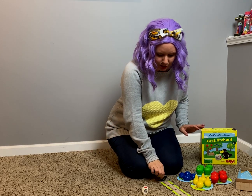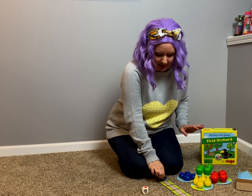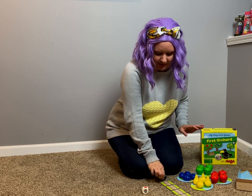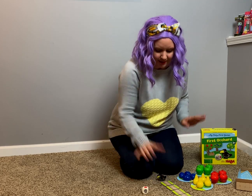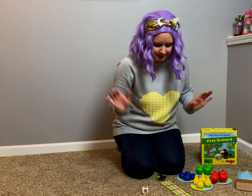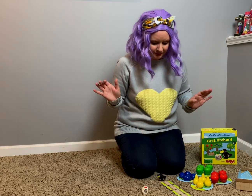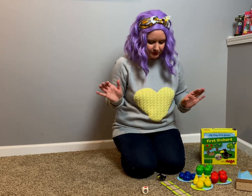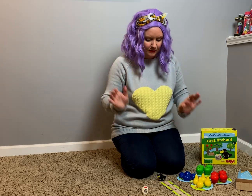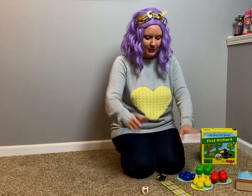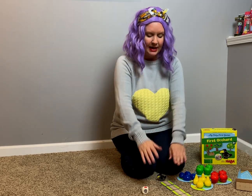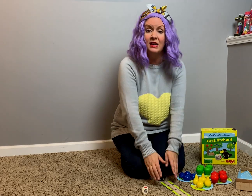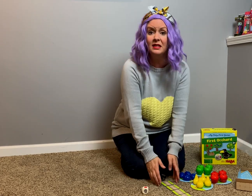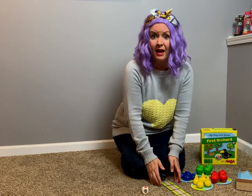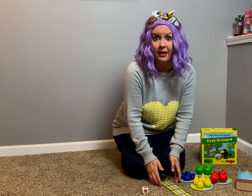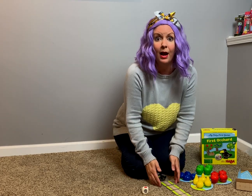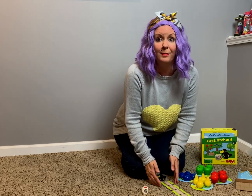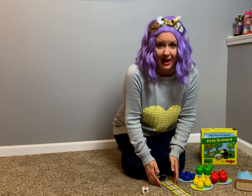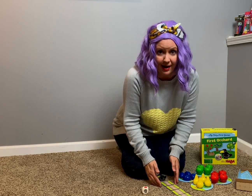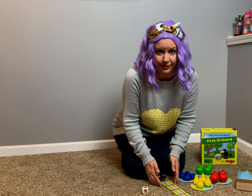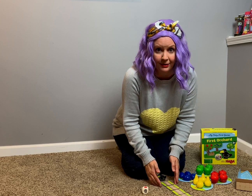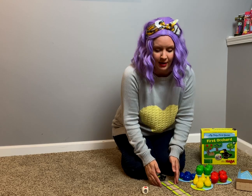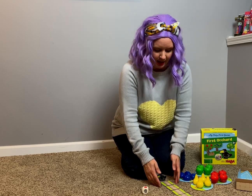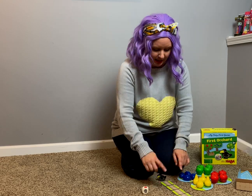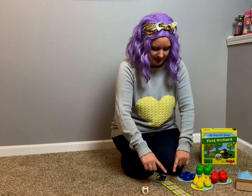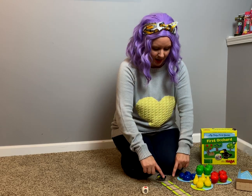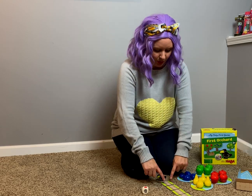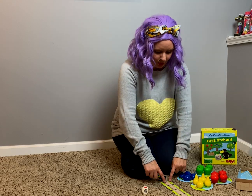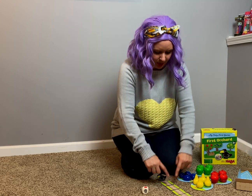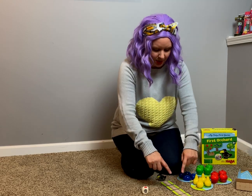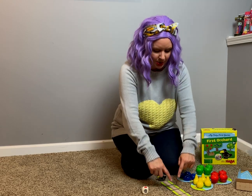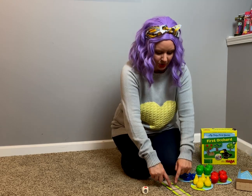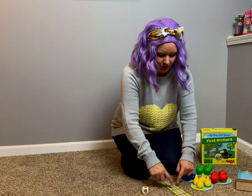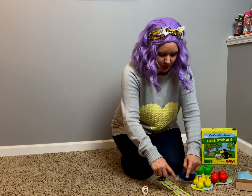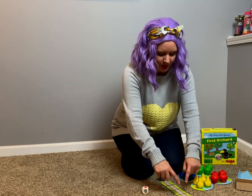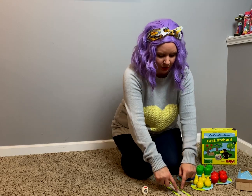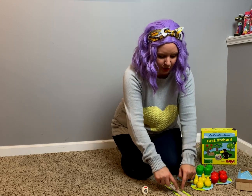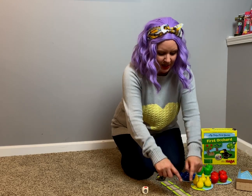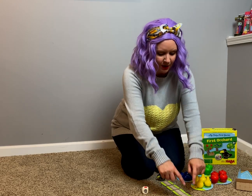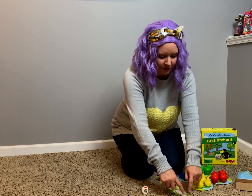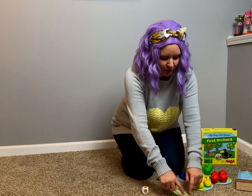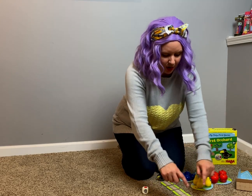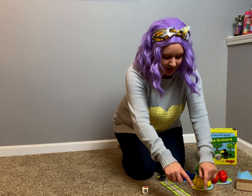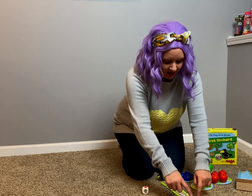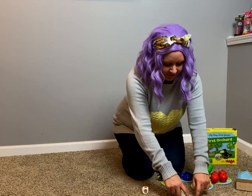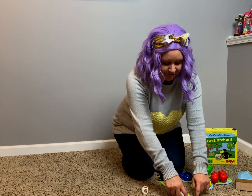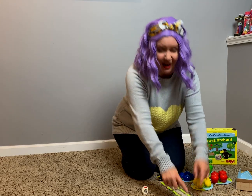raven. And he's got a path. He's got one, two, three, four, five